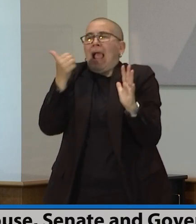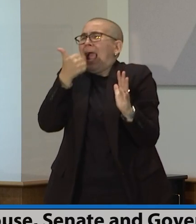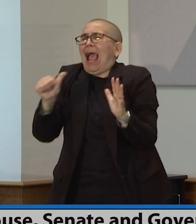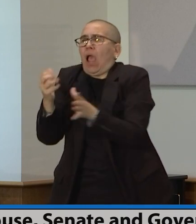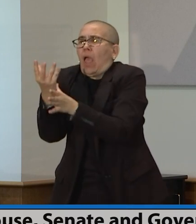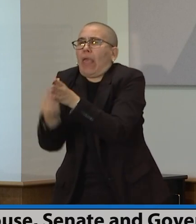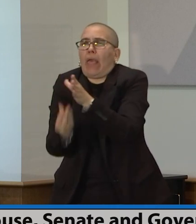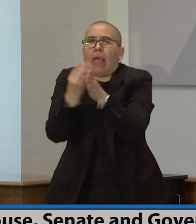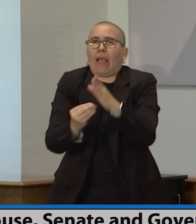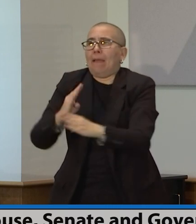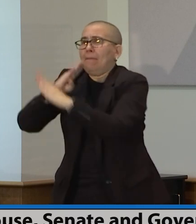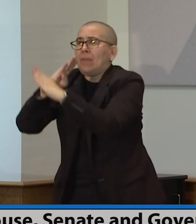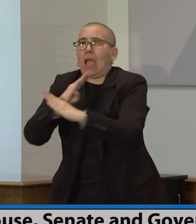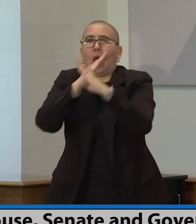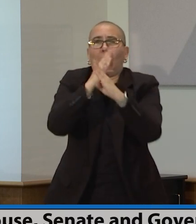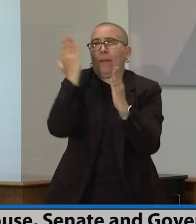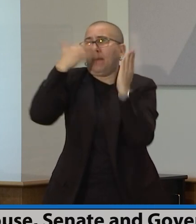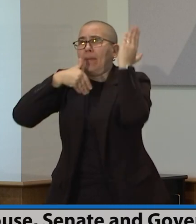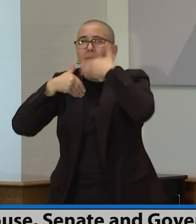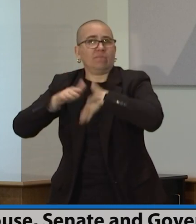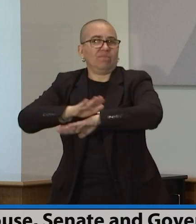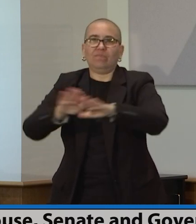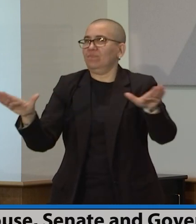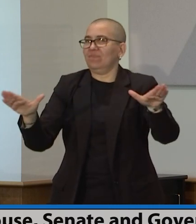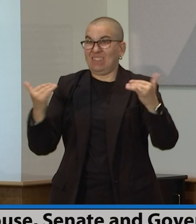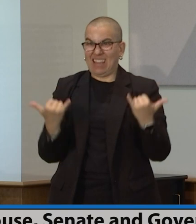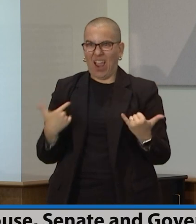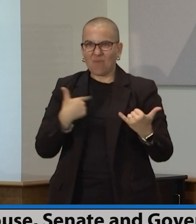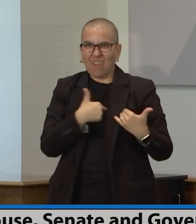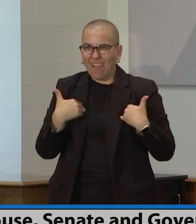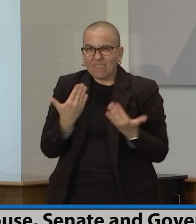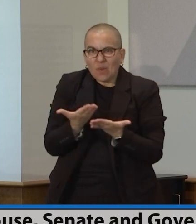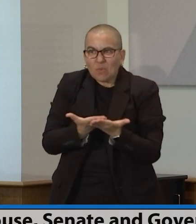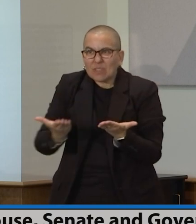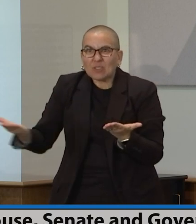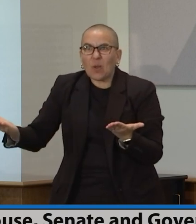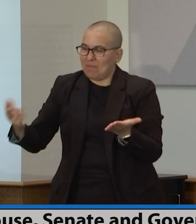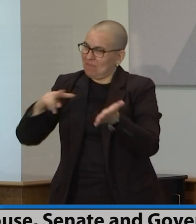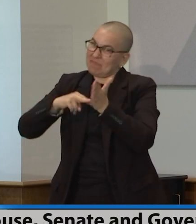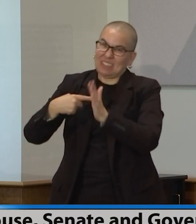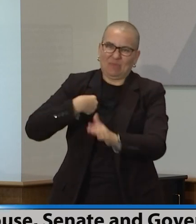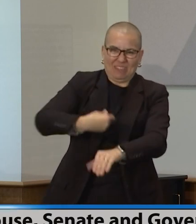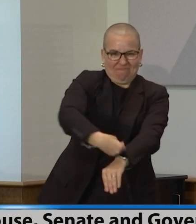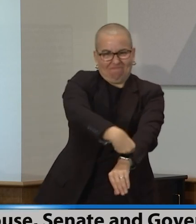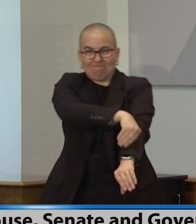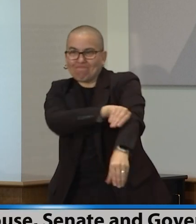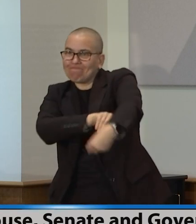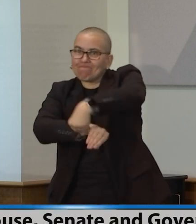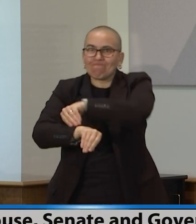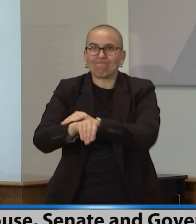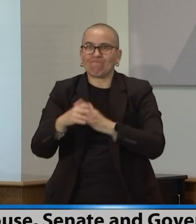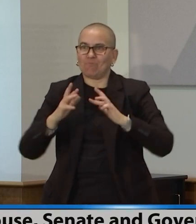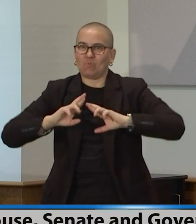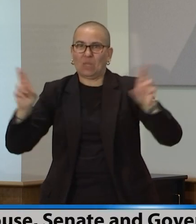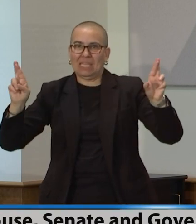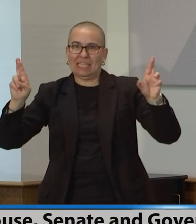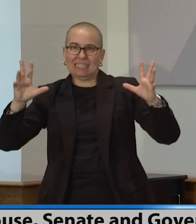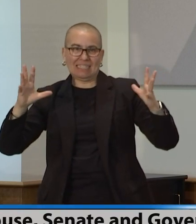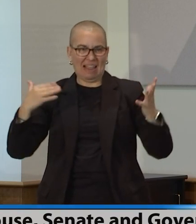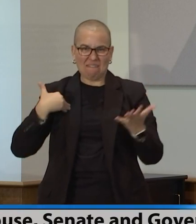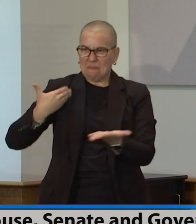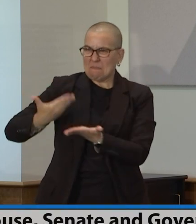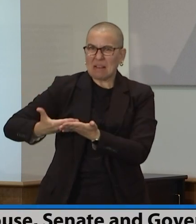substantial step forward and to really make progress. We have enough money to really invest in equity and closing